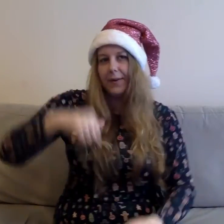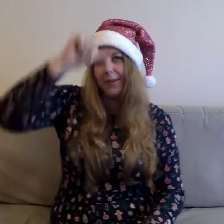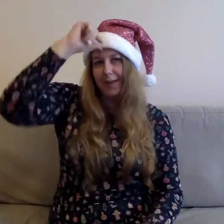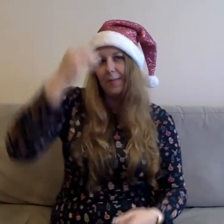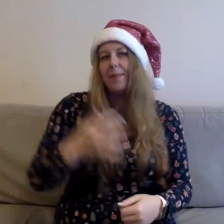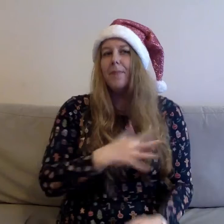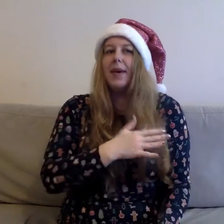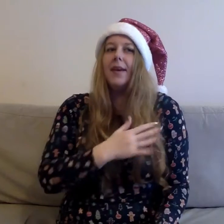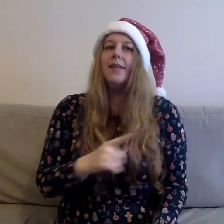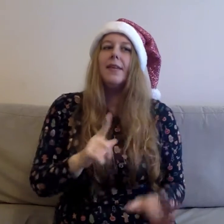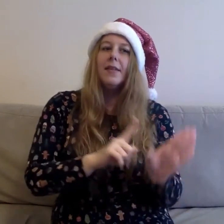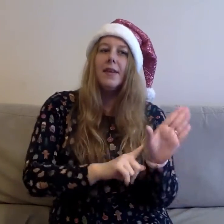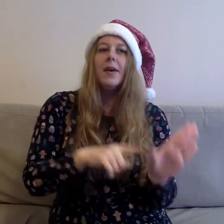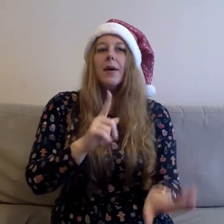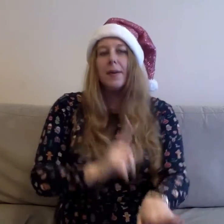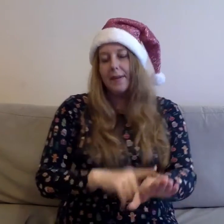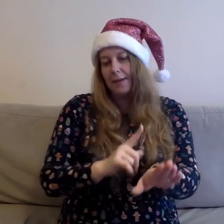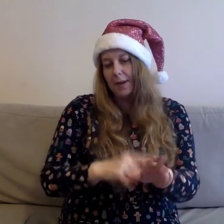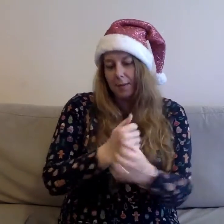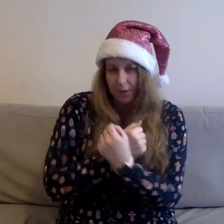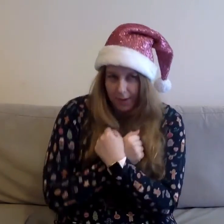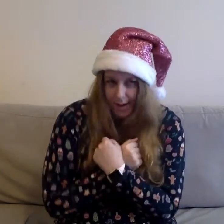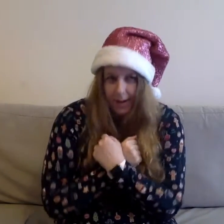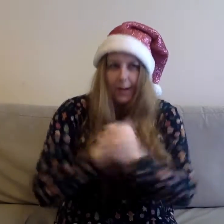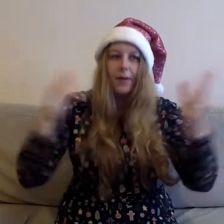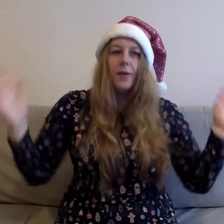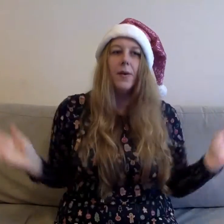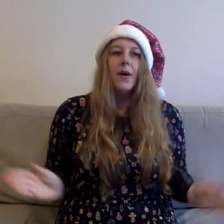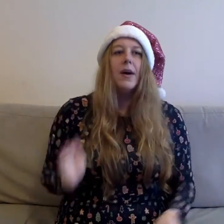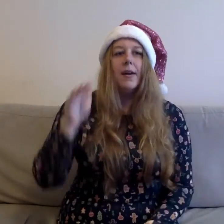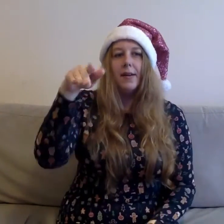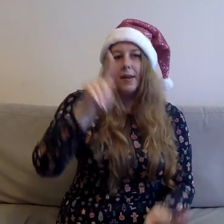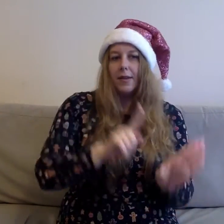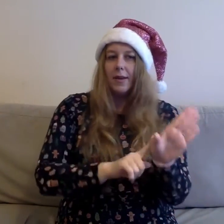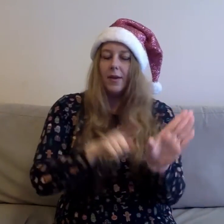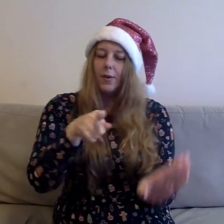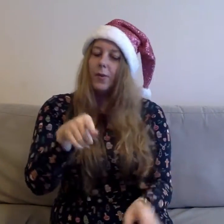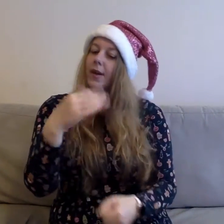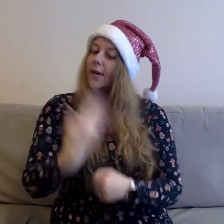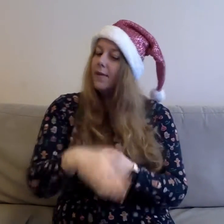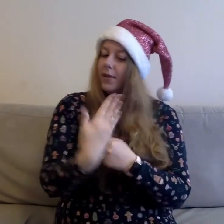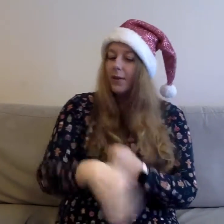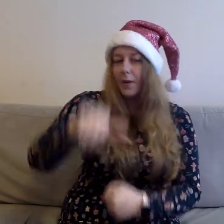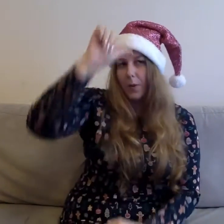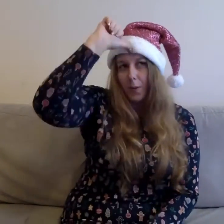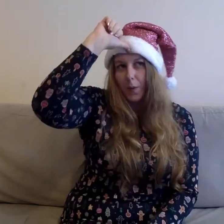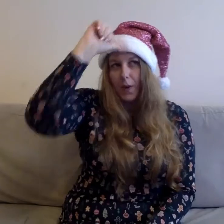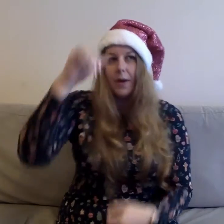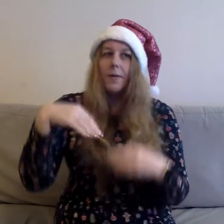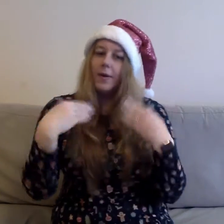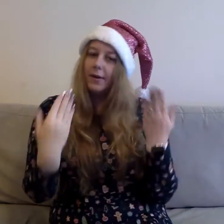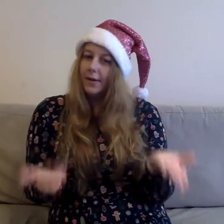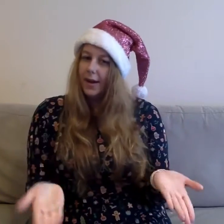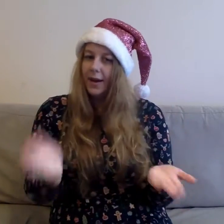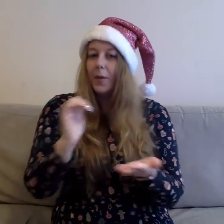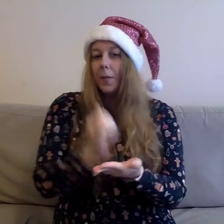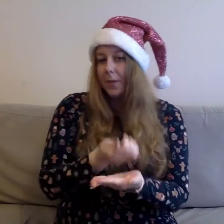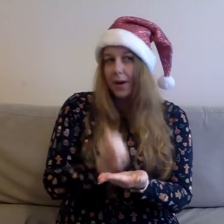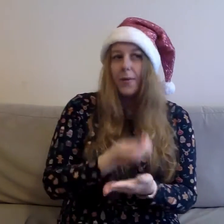there's been pain this year, but it's time to let it go Next year you never know But for now, Merry